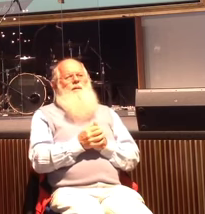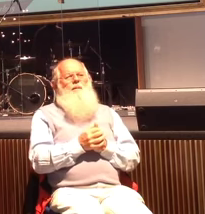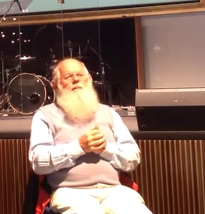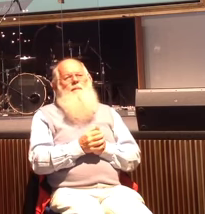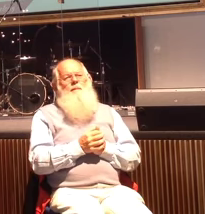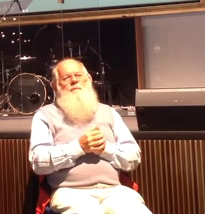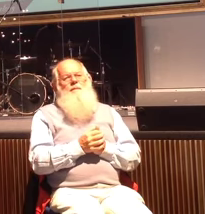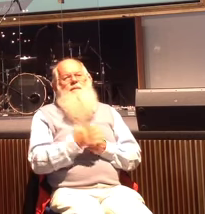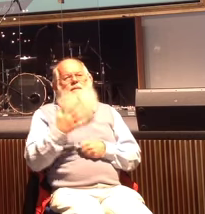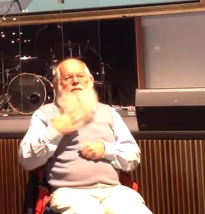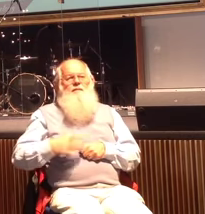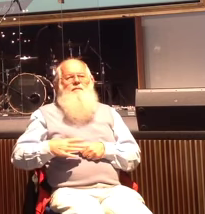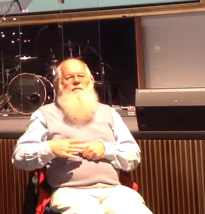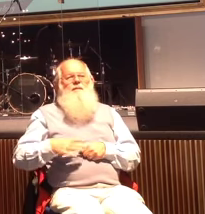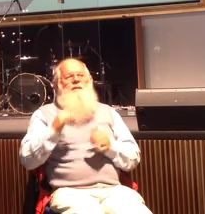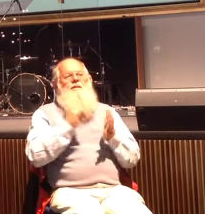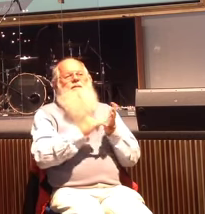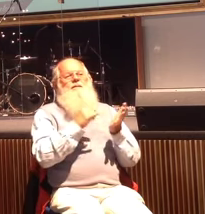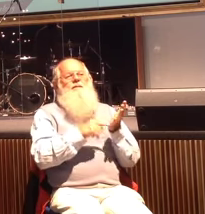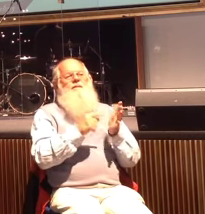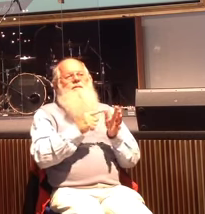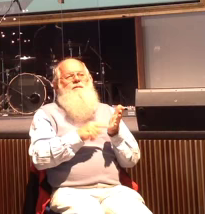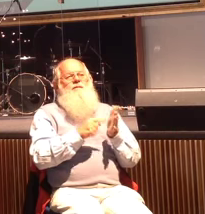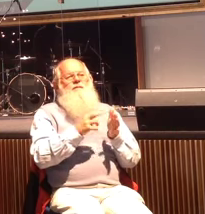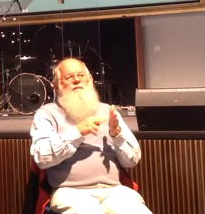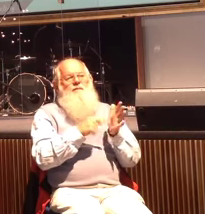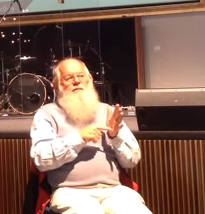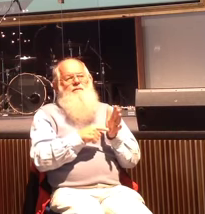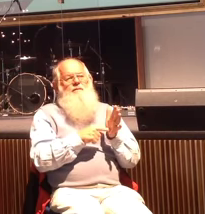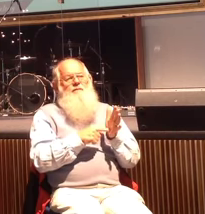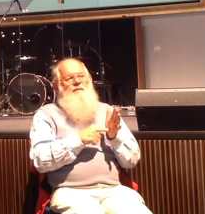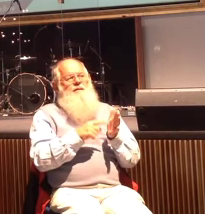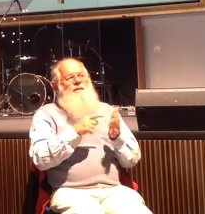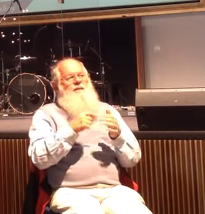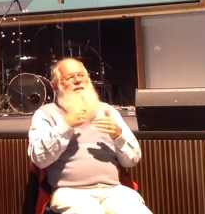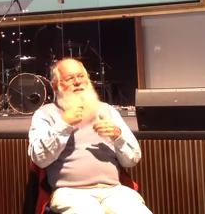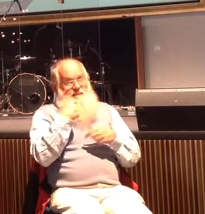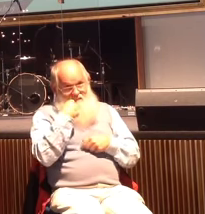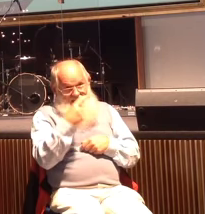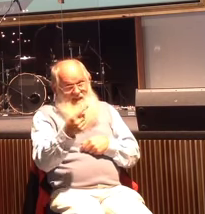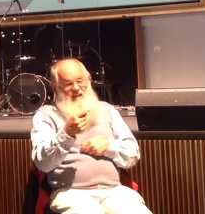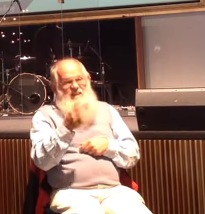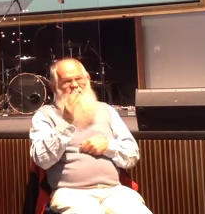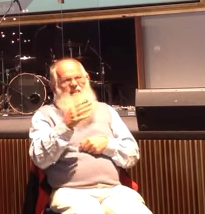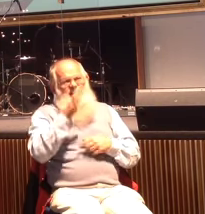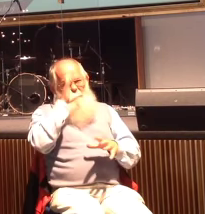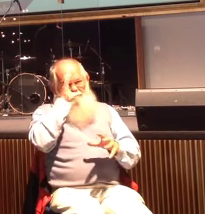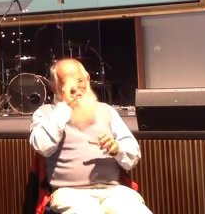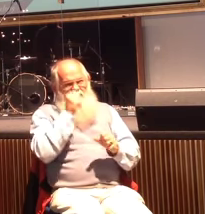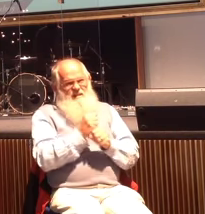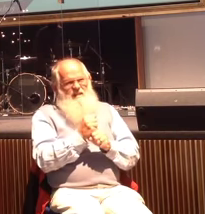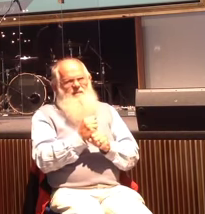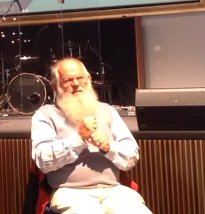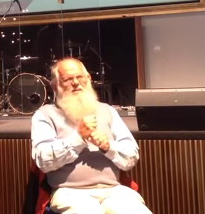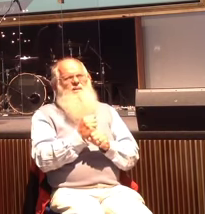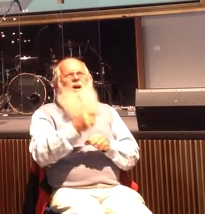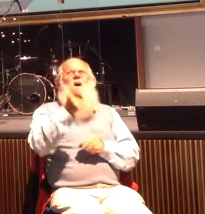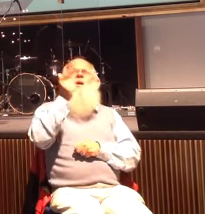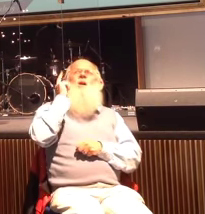because the statement that would leave his mouth he was a believer would be this Lord help